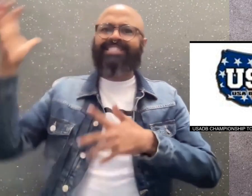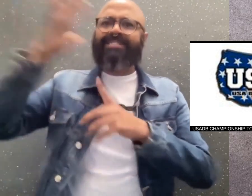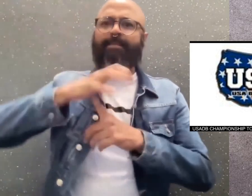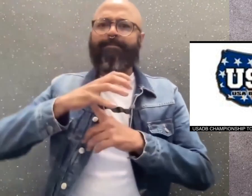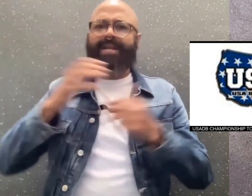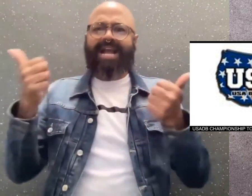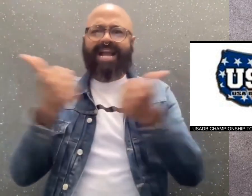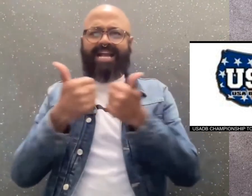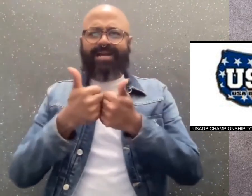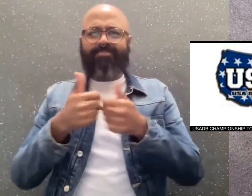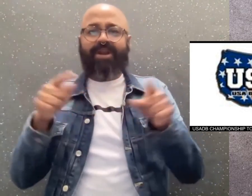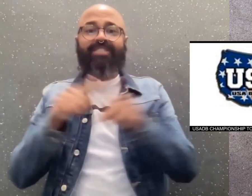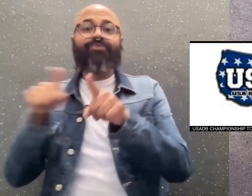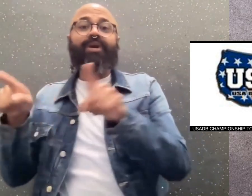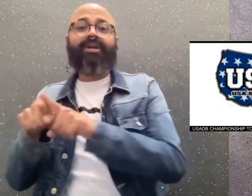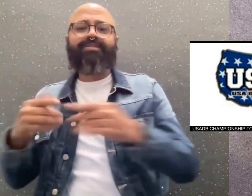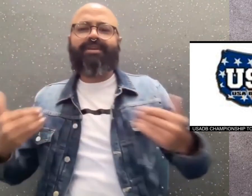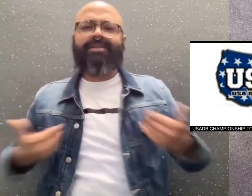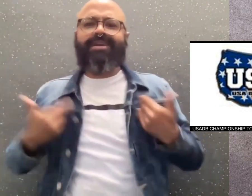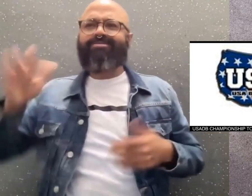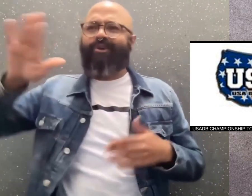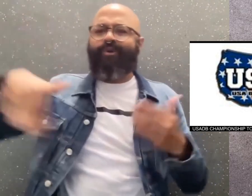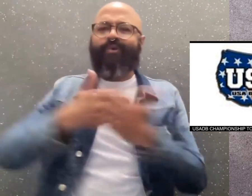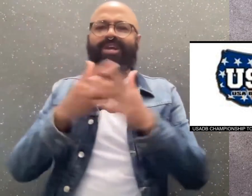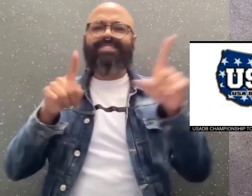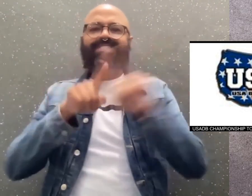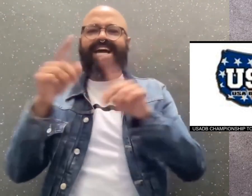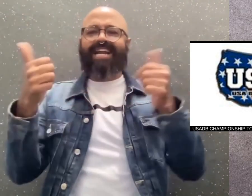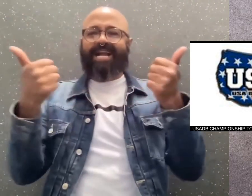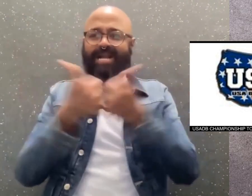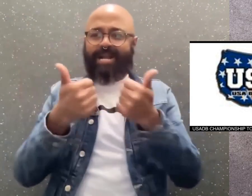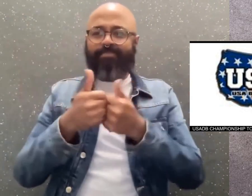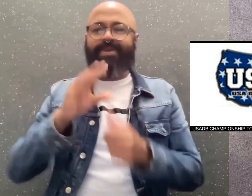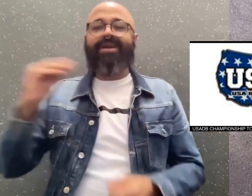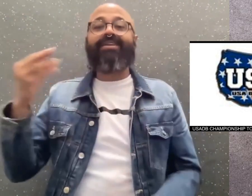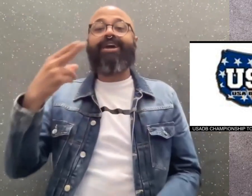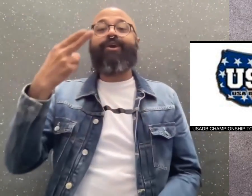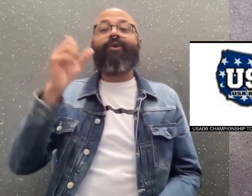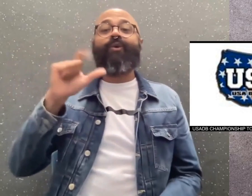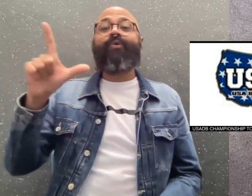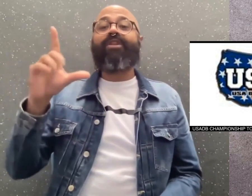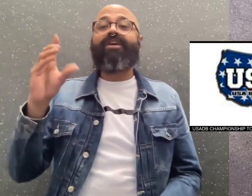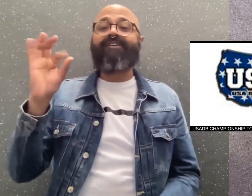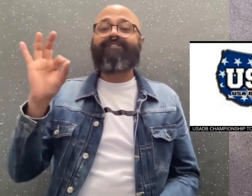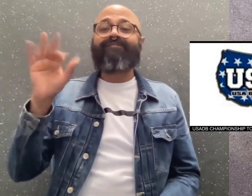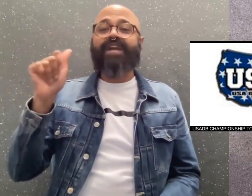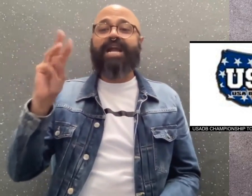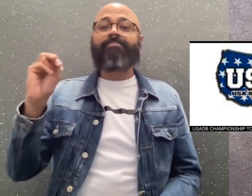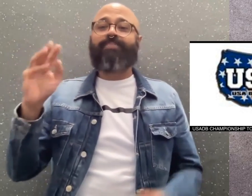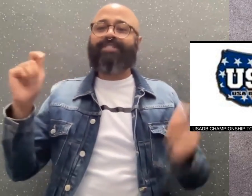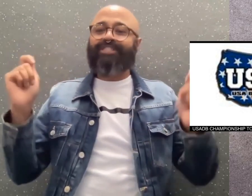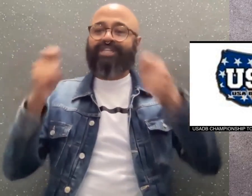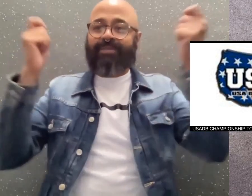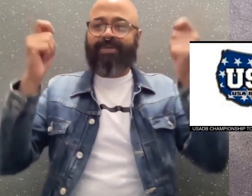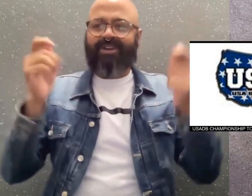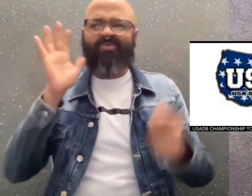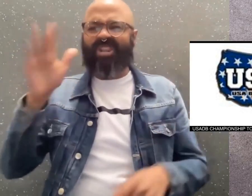Saturday's semifinals and championship games, as well as the Youth All-Star Game and Hall of Fame ceremony,